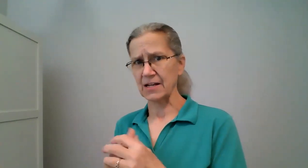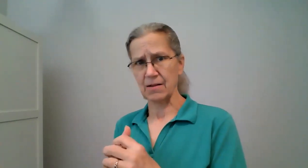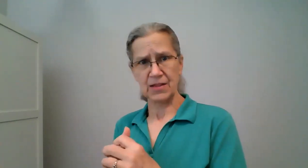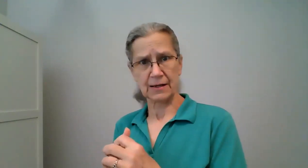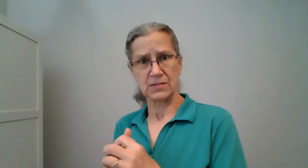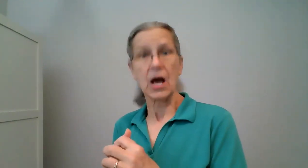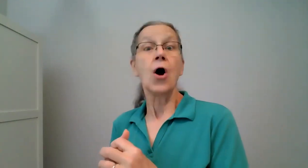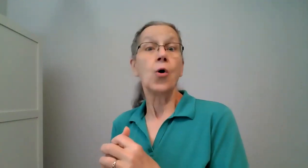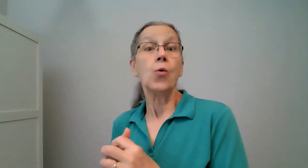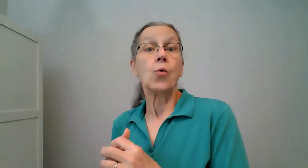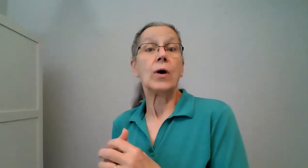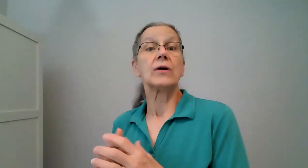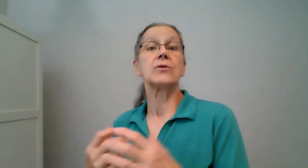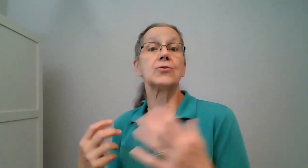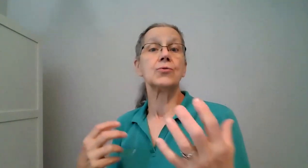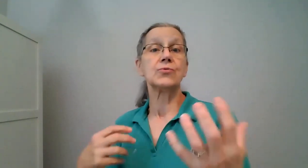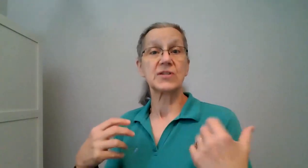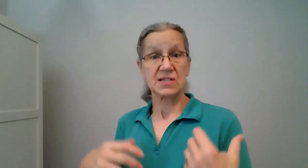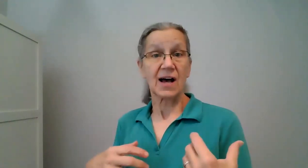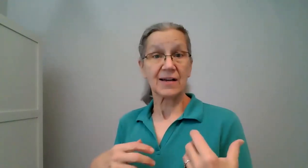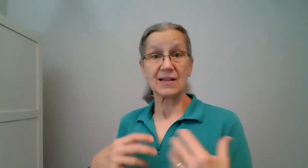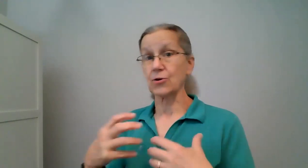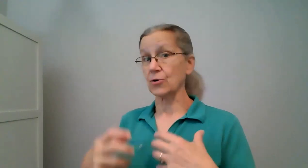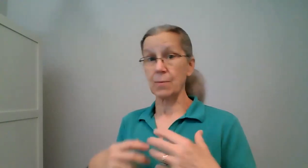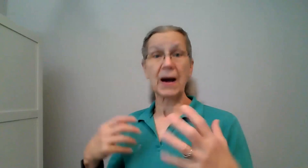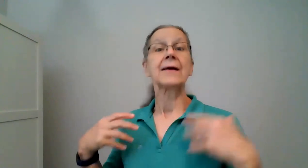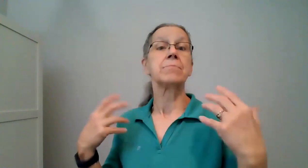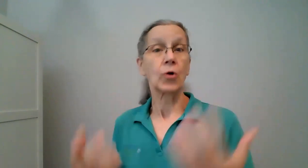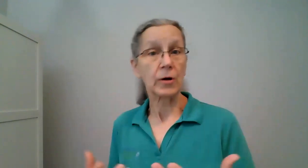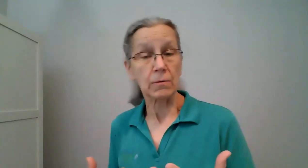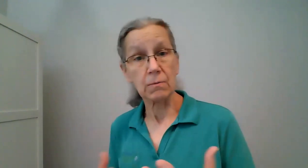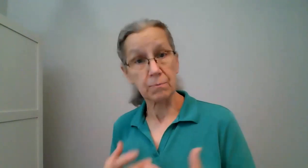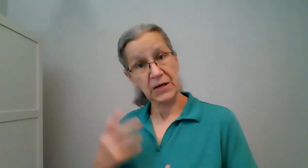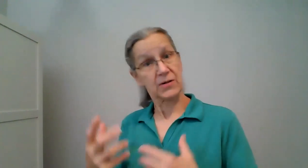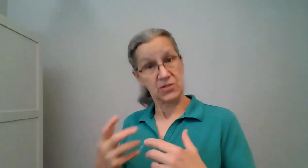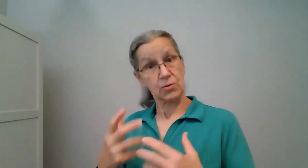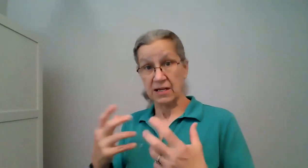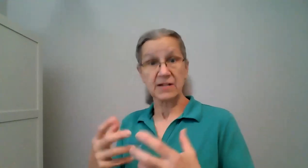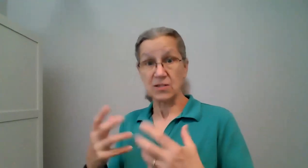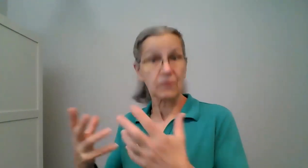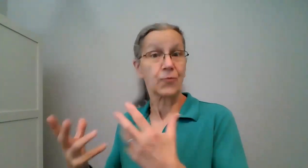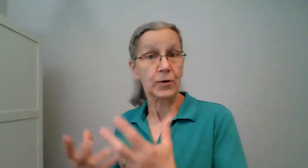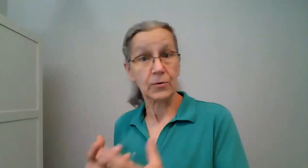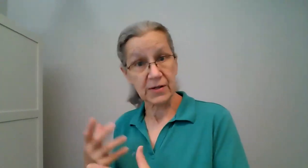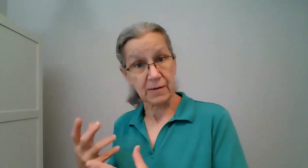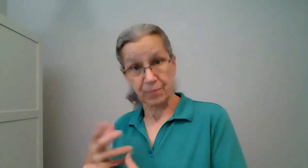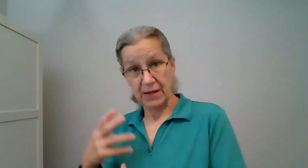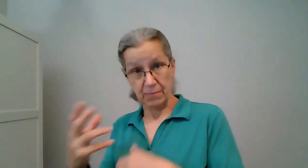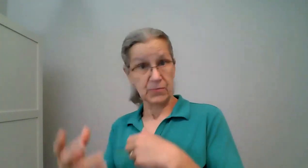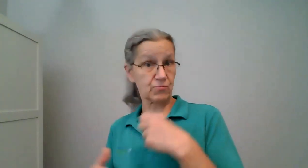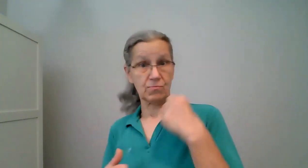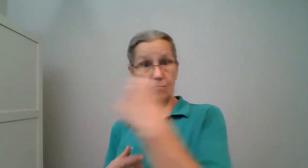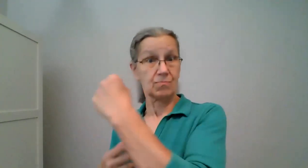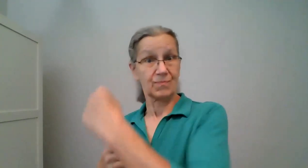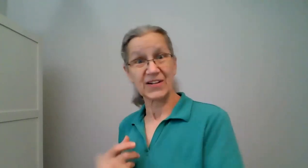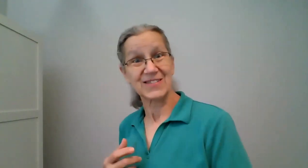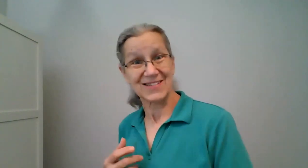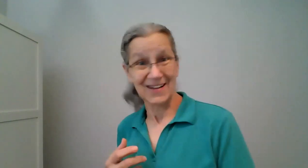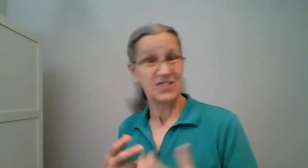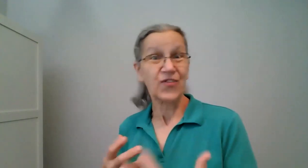things oh you decide that you're going to bike more because you think it's good for you and it it it's it's